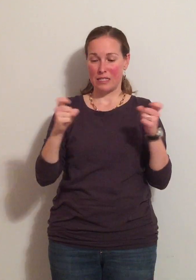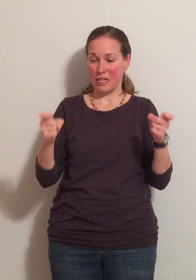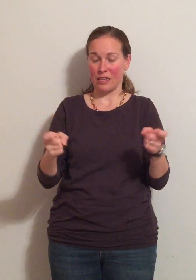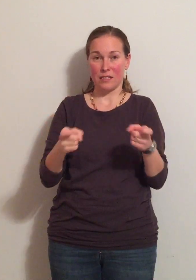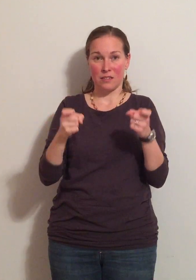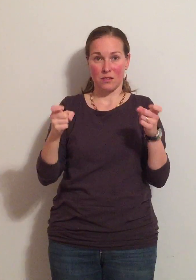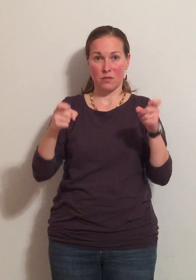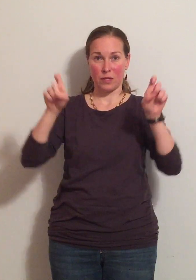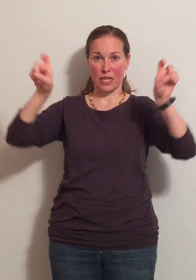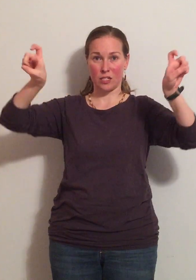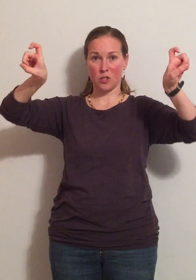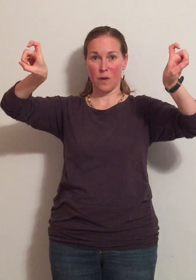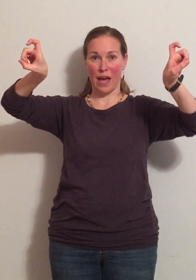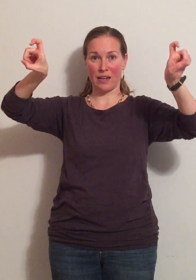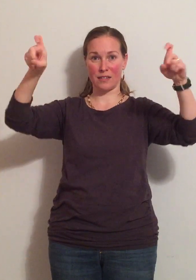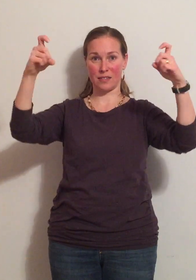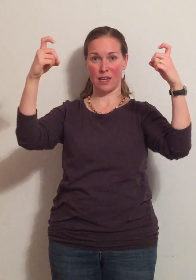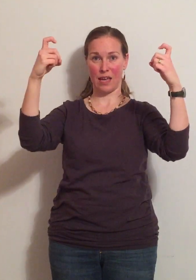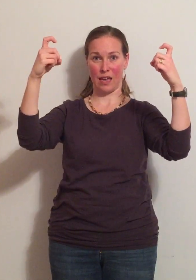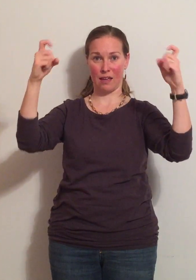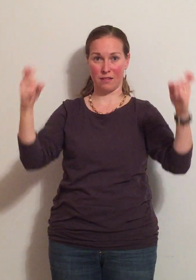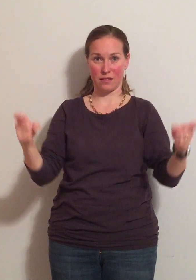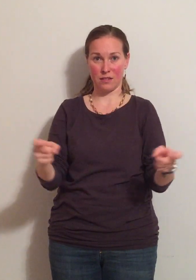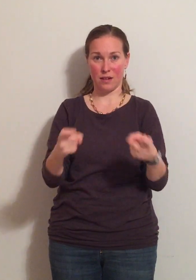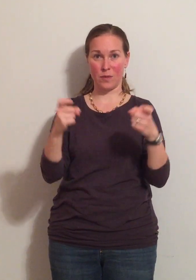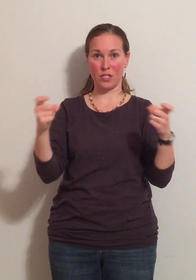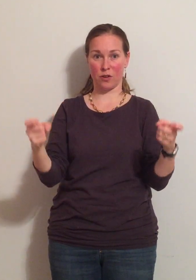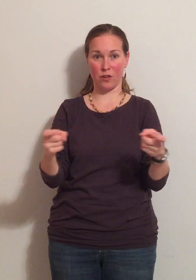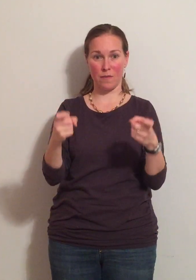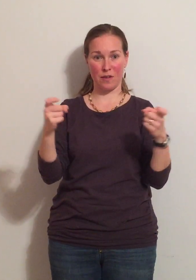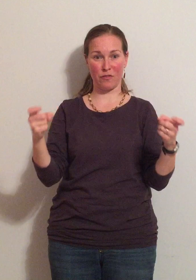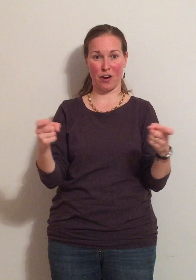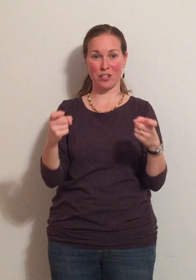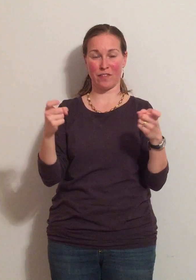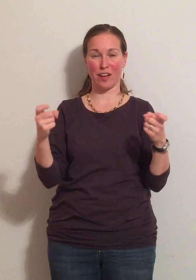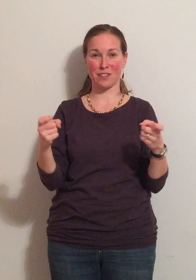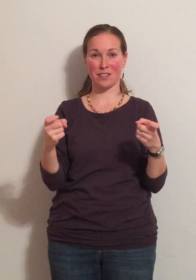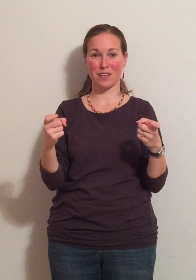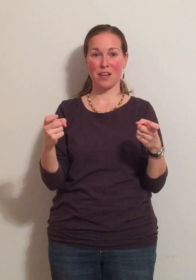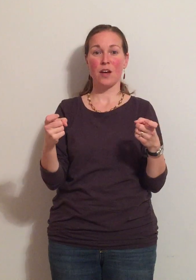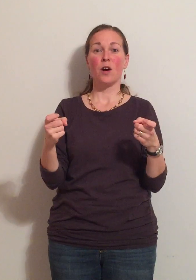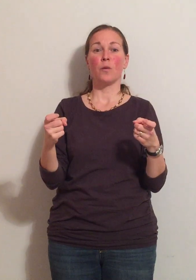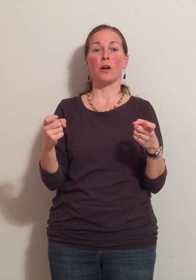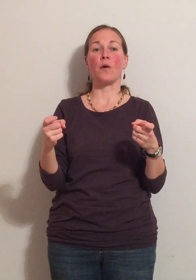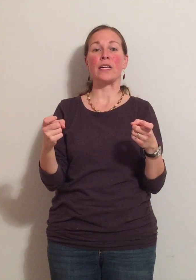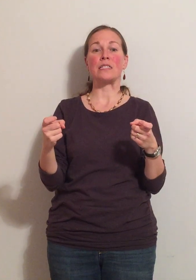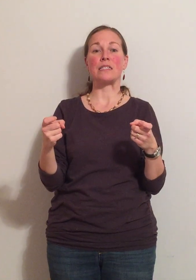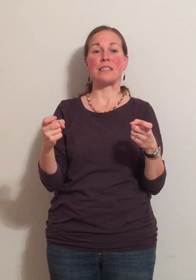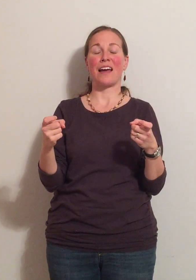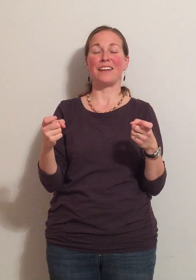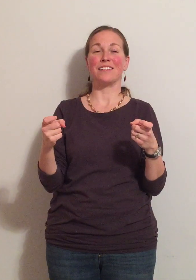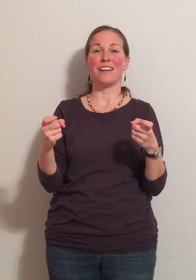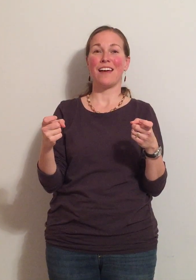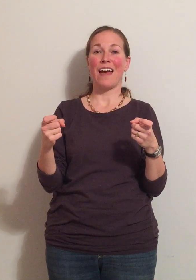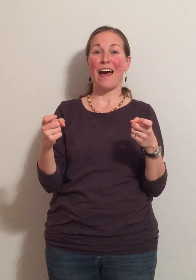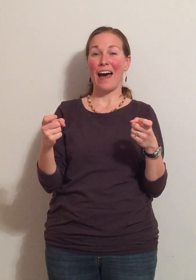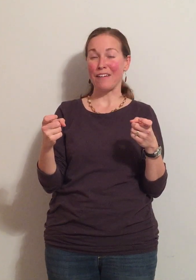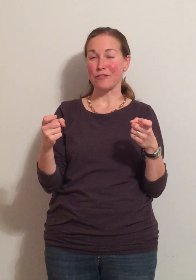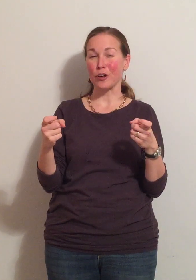Sins, we take two X hands and we circle them in front of us. We're going to sign after